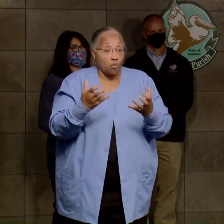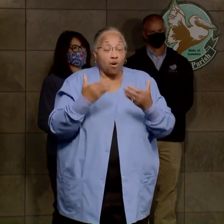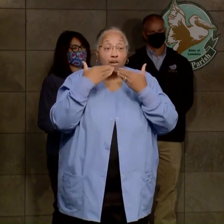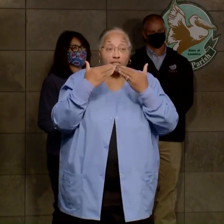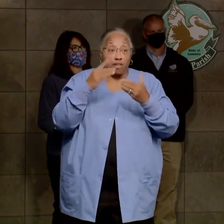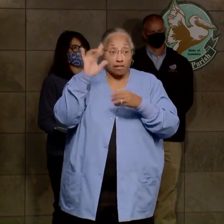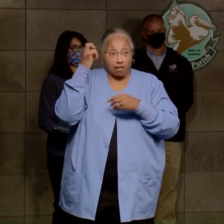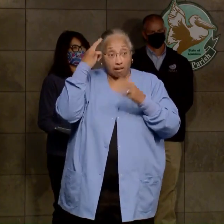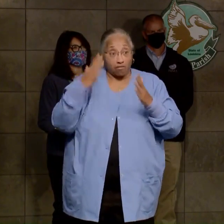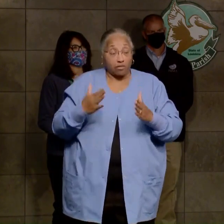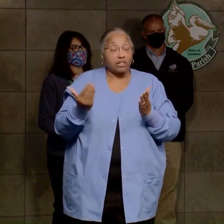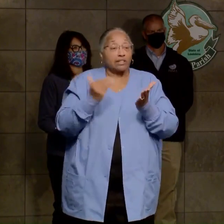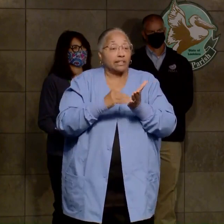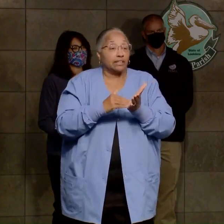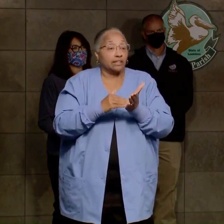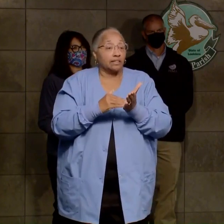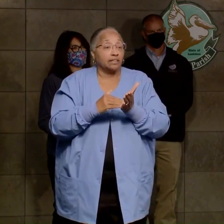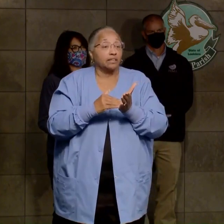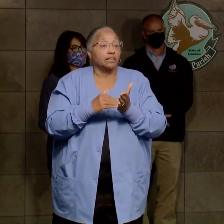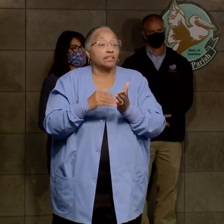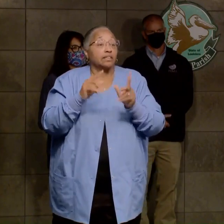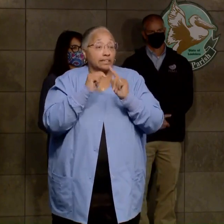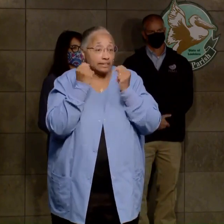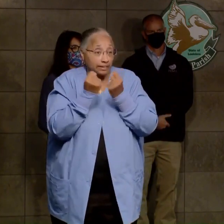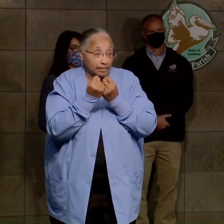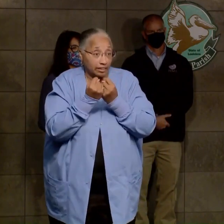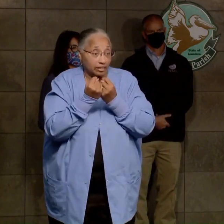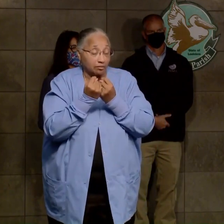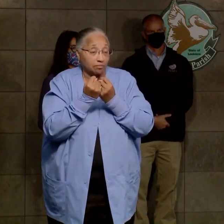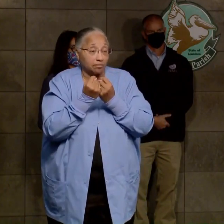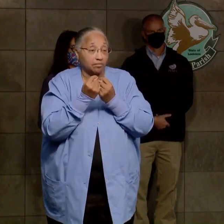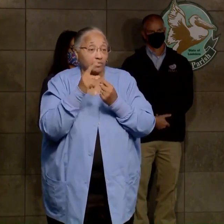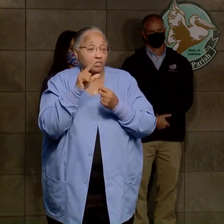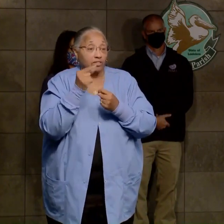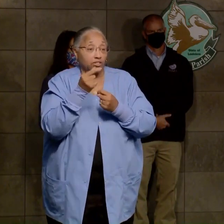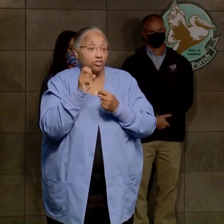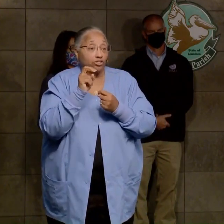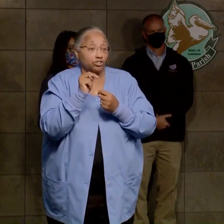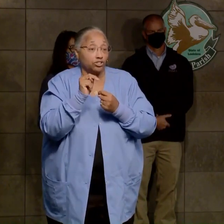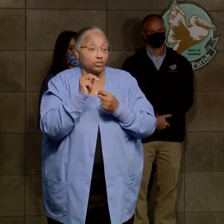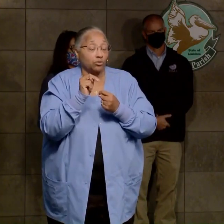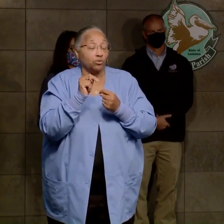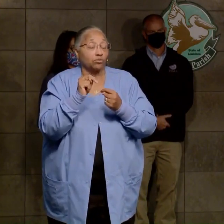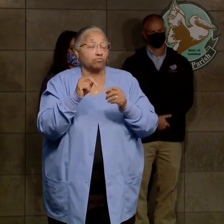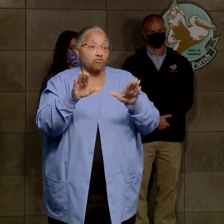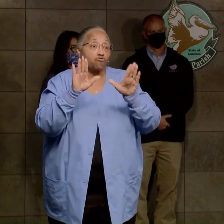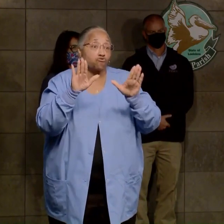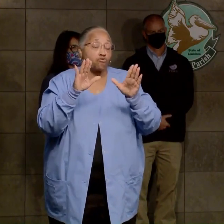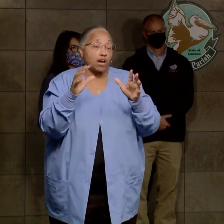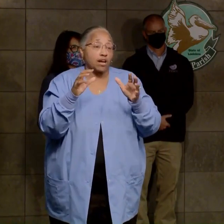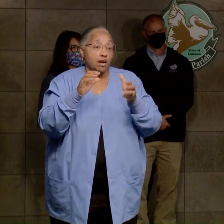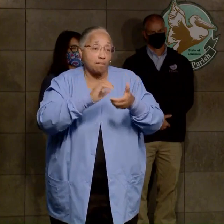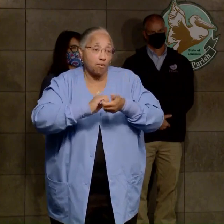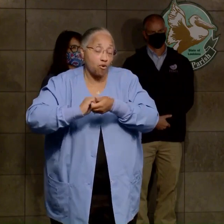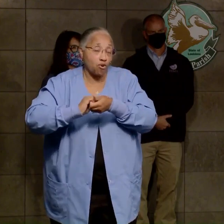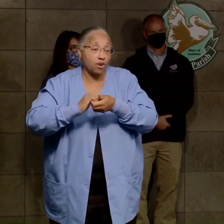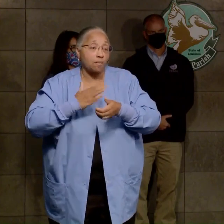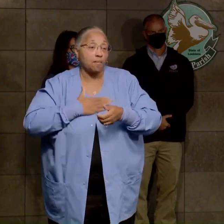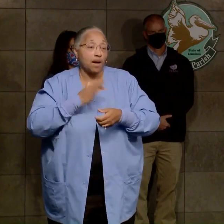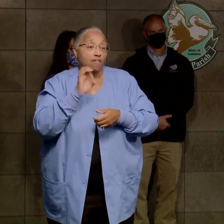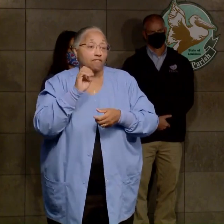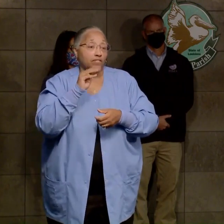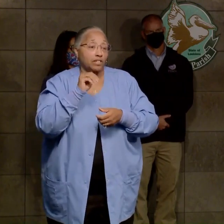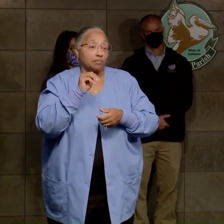again today and the team, General Wascombe for being a great partner, and my FEMA rep,